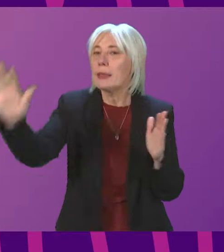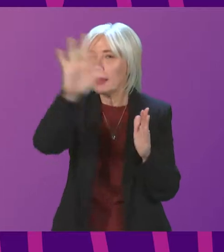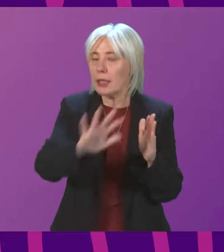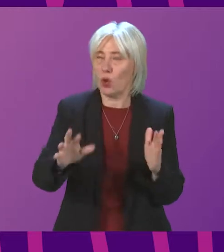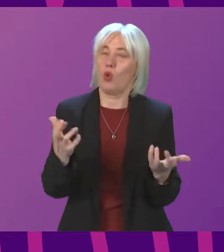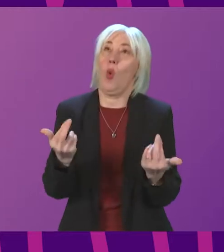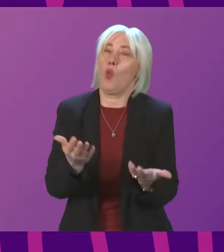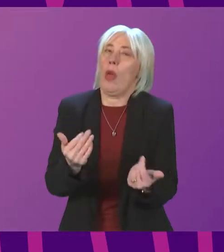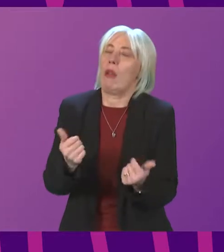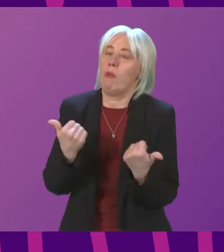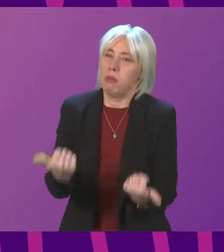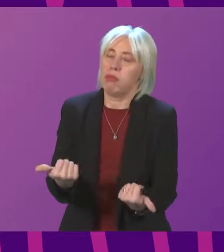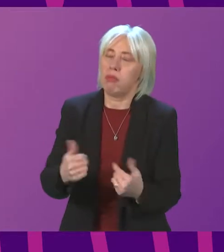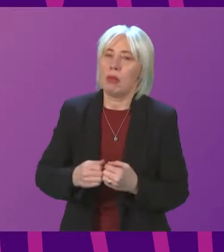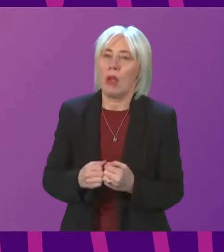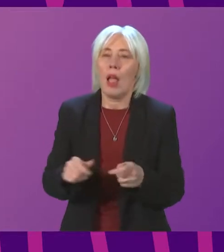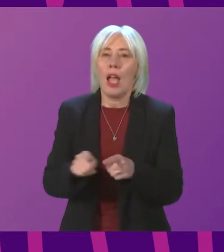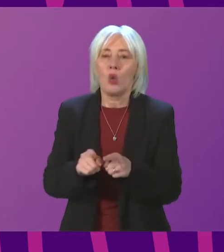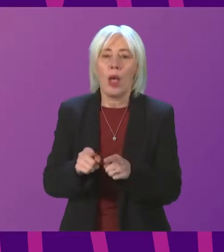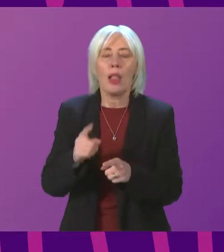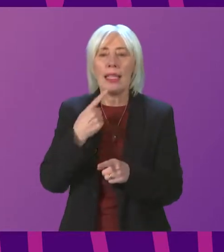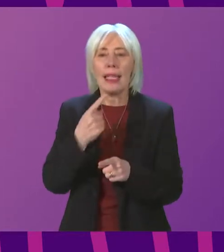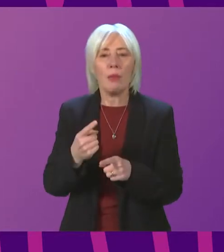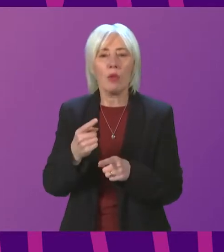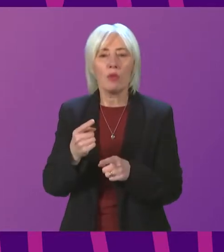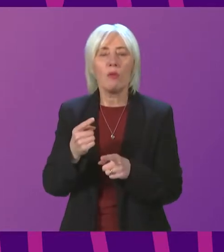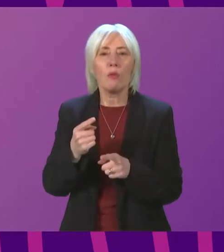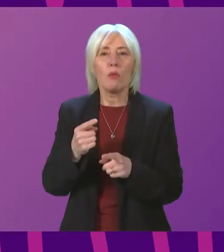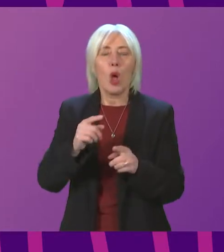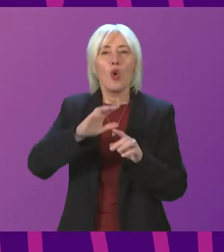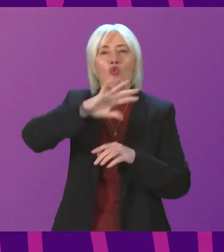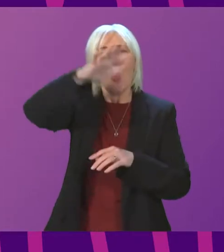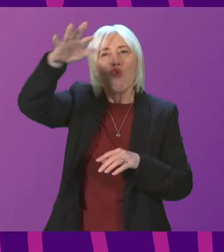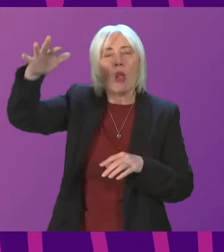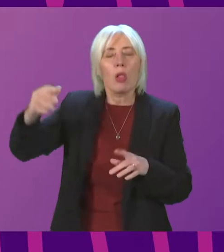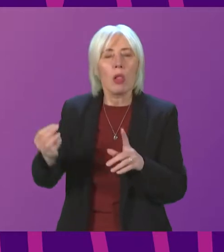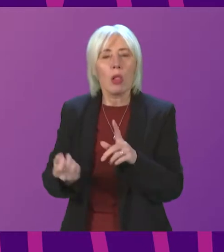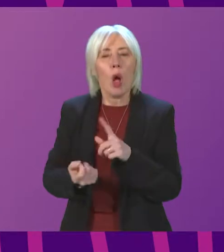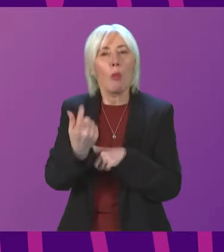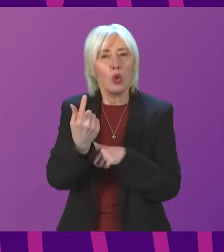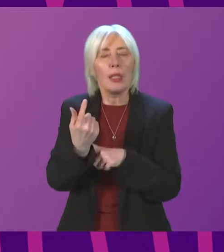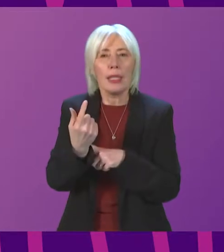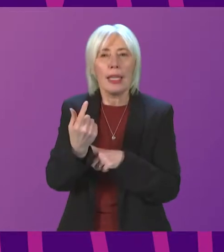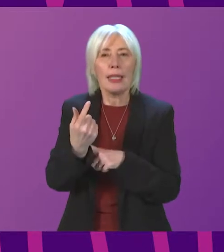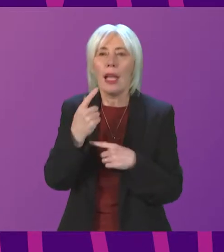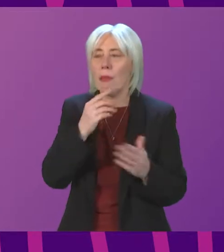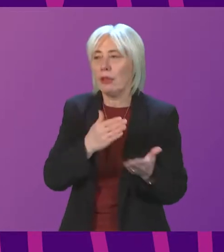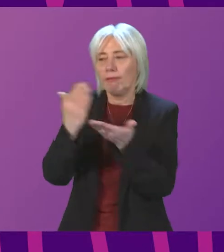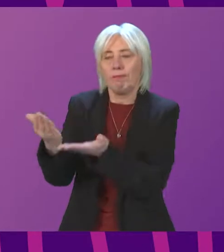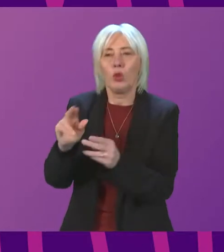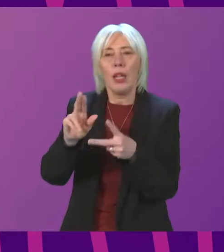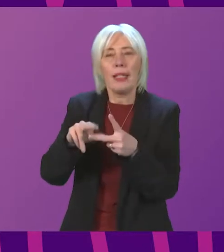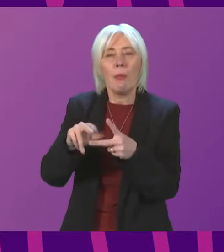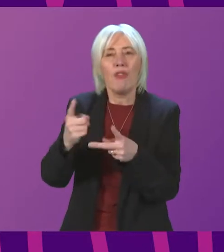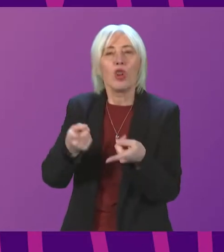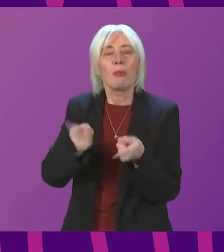will welcome. She also asked questions on the specifics I think of our rural opportunities here. I will defer to the Deputy First Minister on